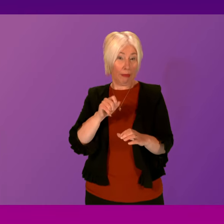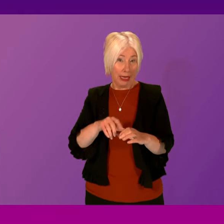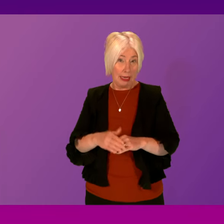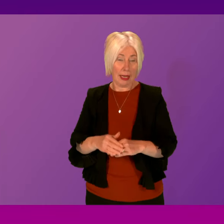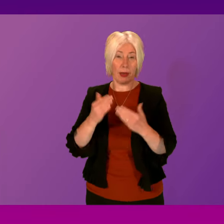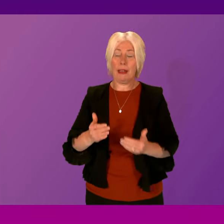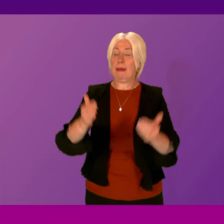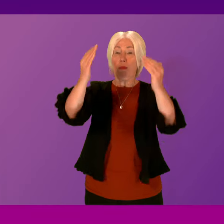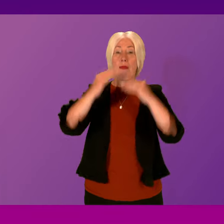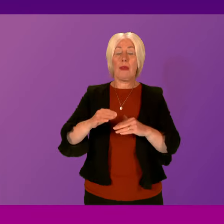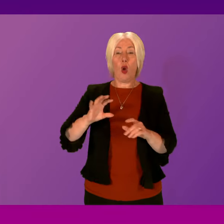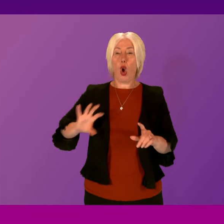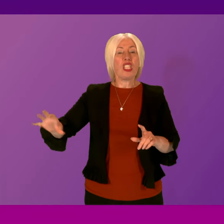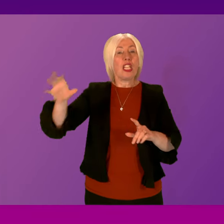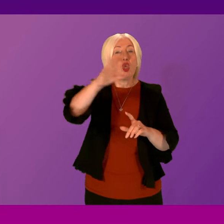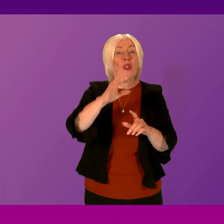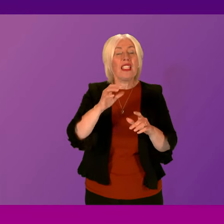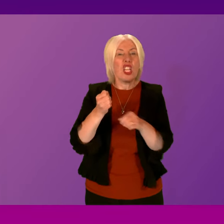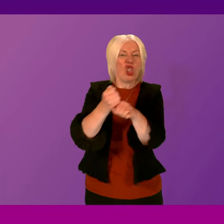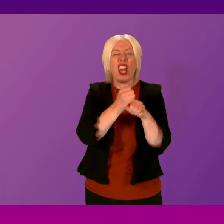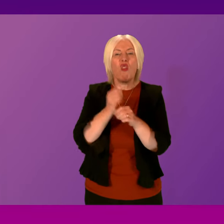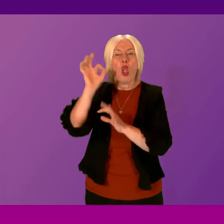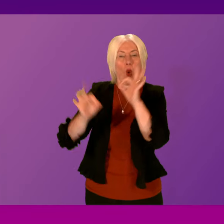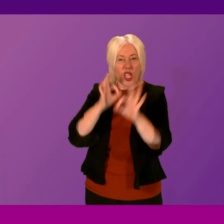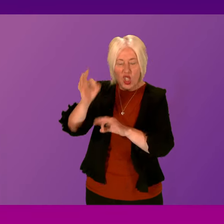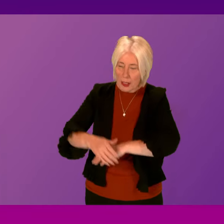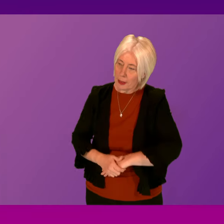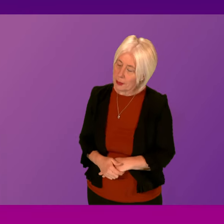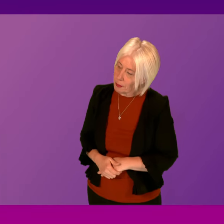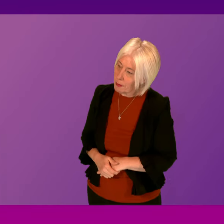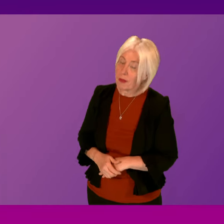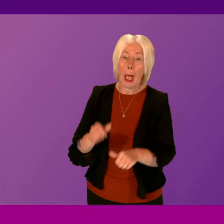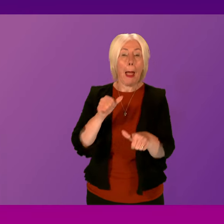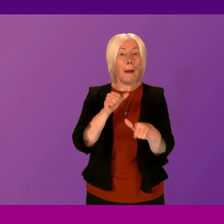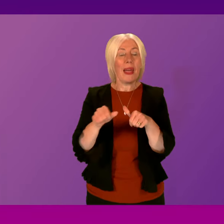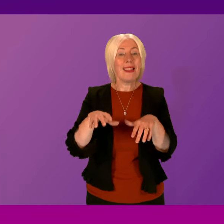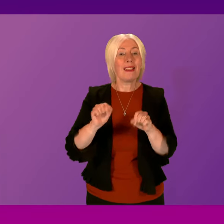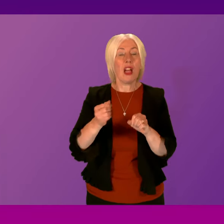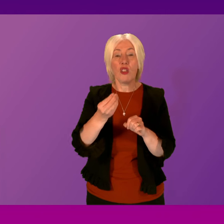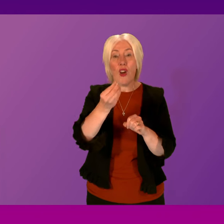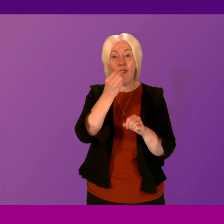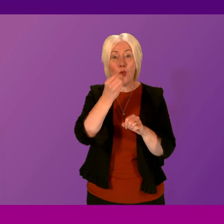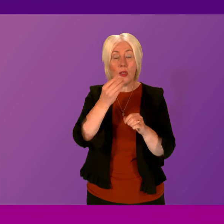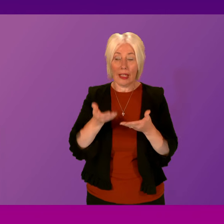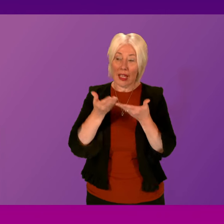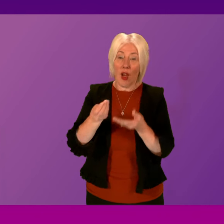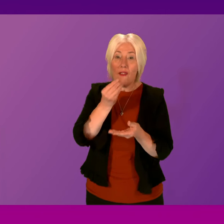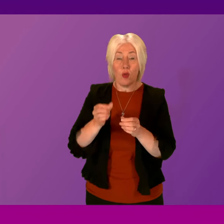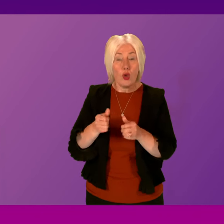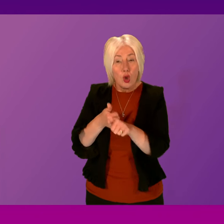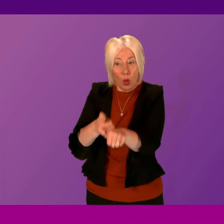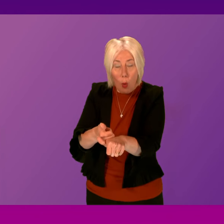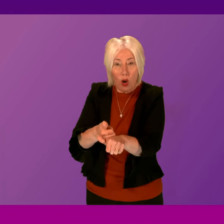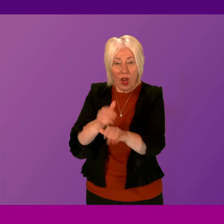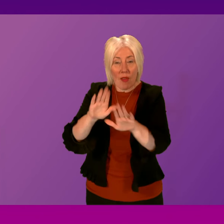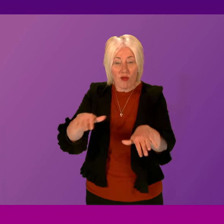and general supplementaries and I call Bob Doris. The Presiding Officer Best Start Foods provides food support to families with young children under